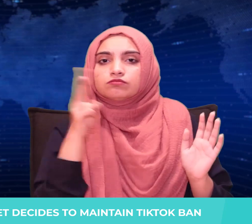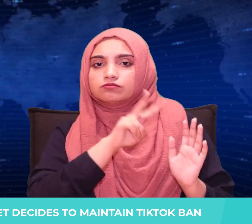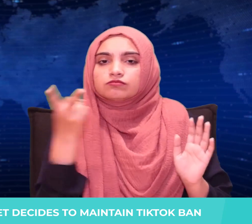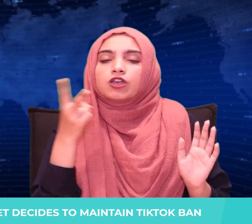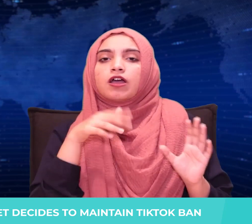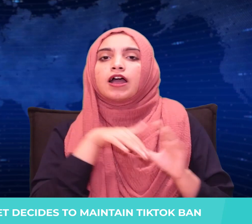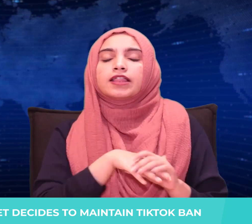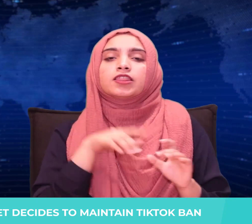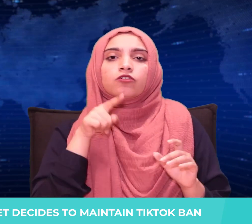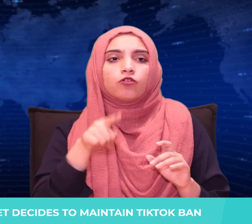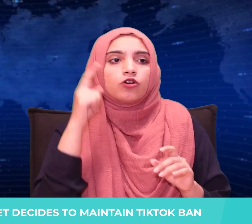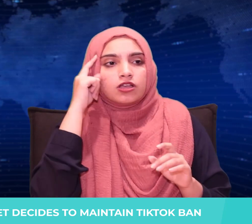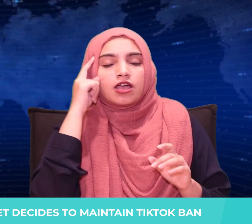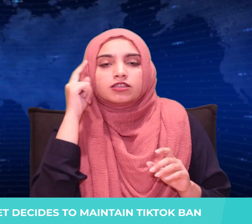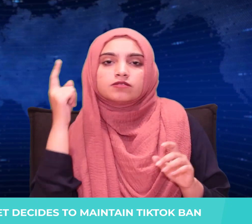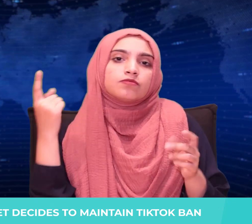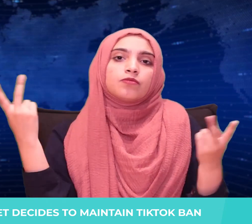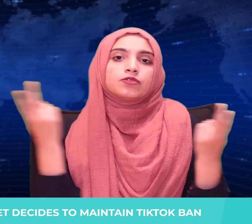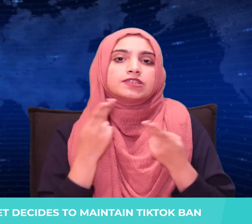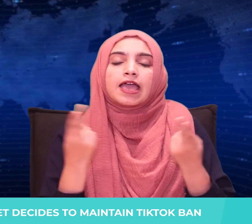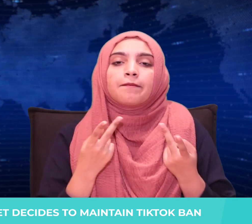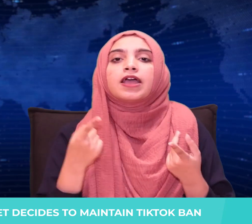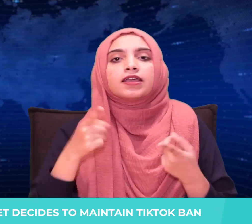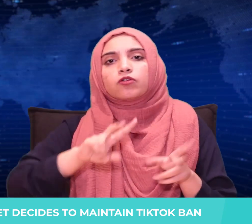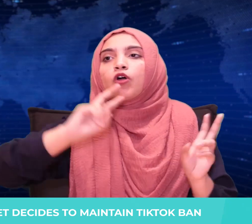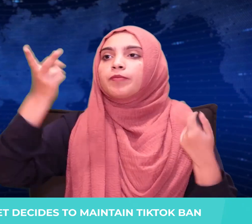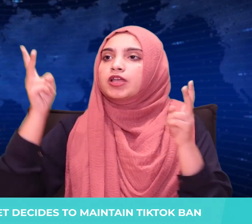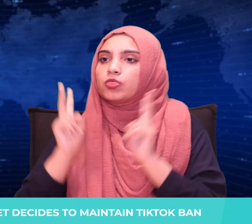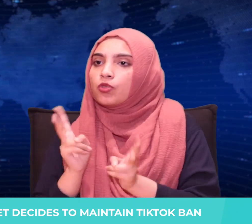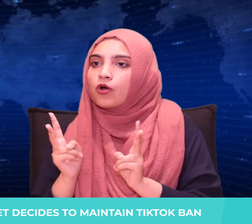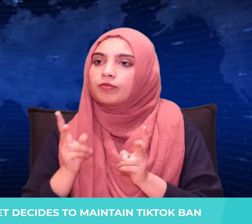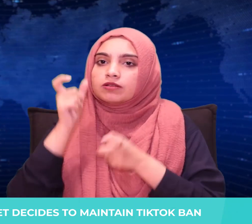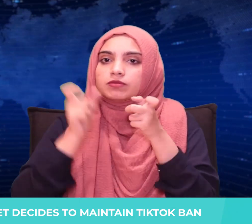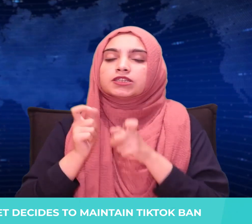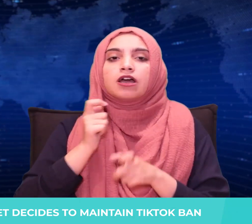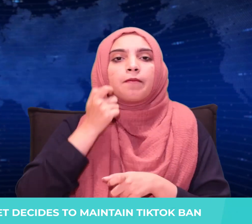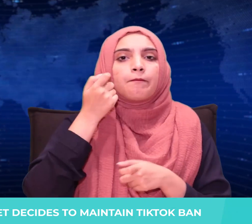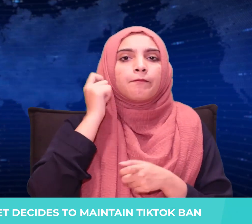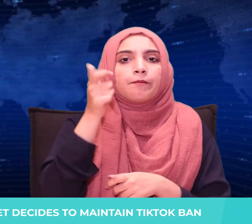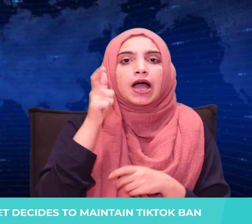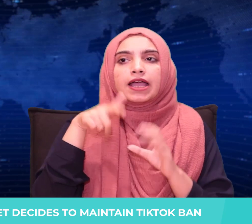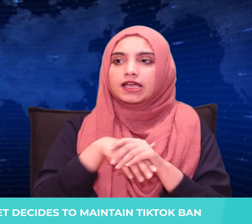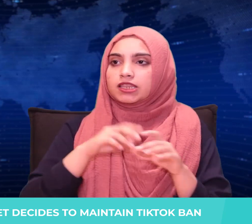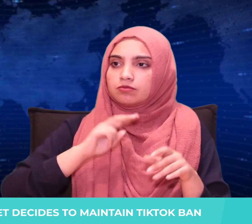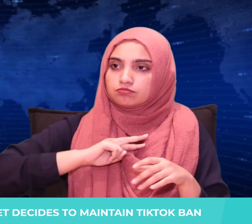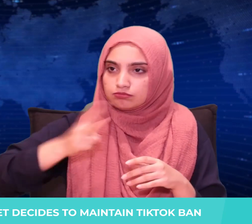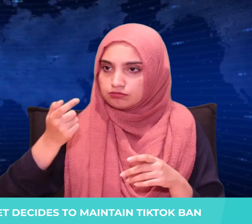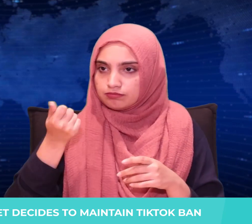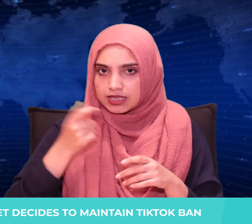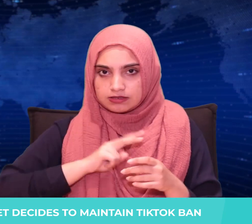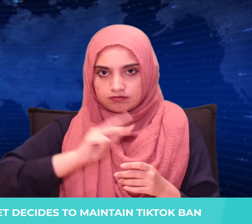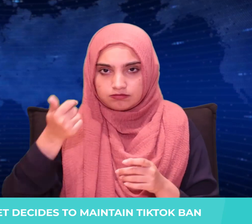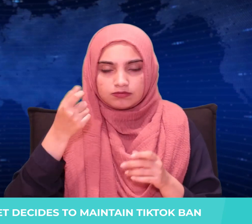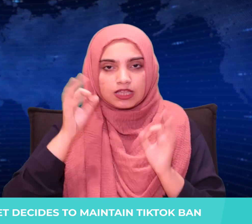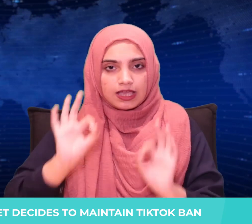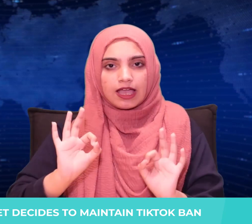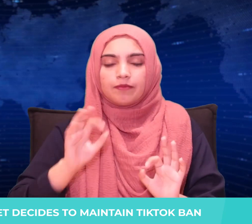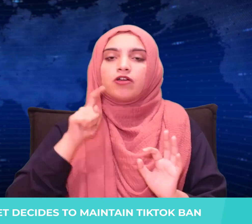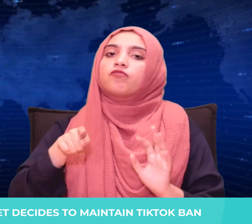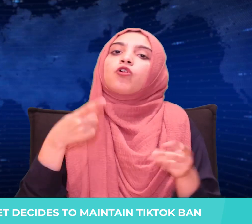difficult. AT&T got suspicious in 2013 and